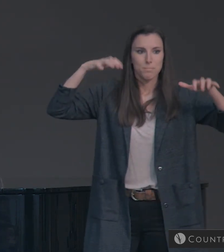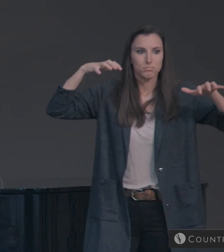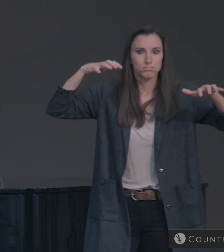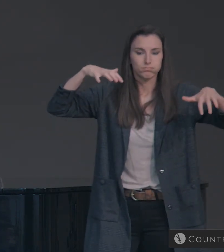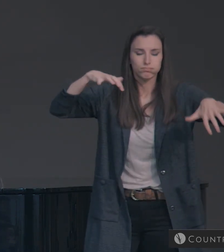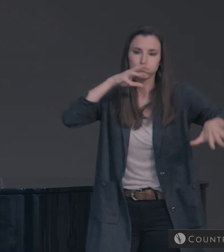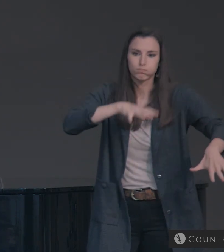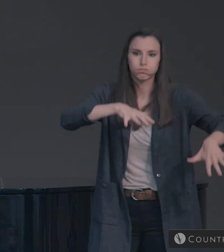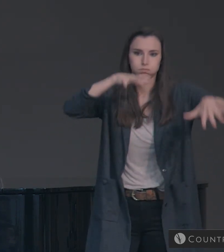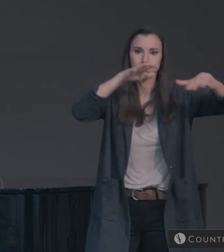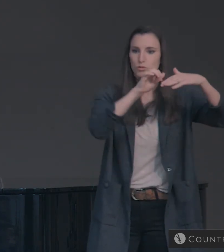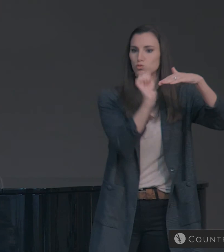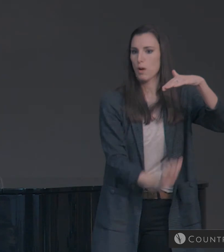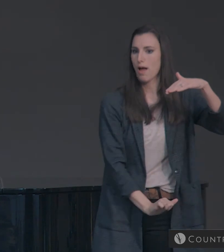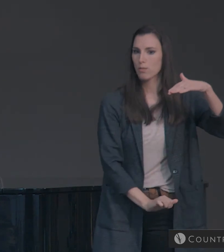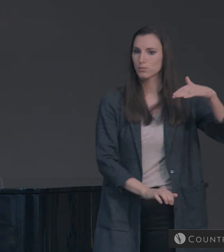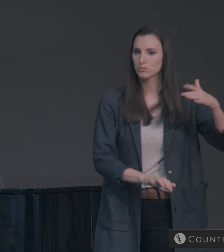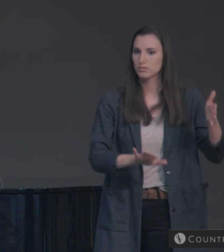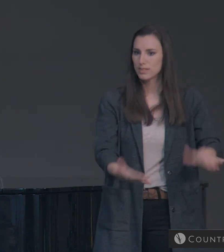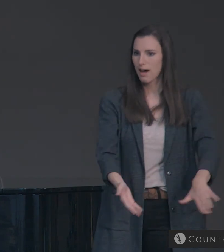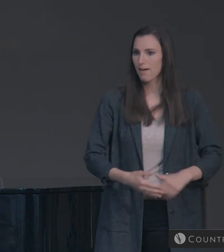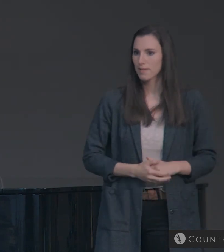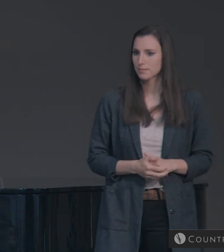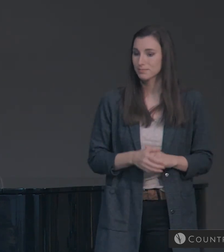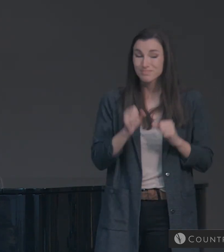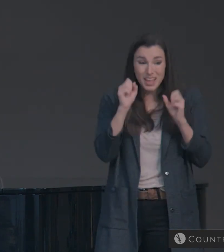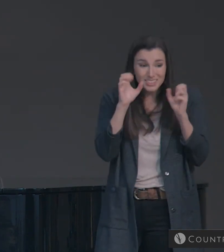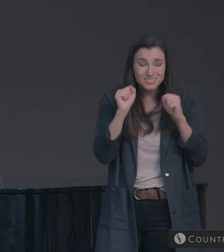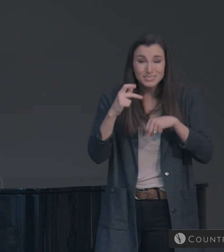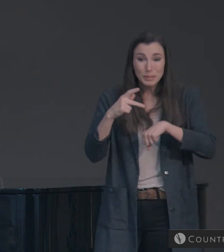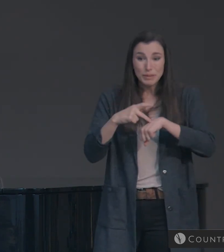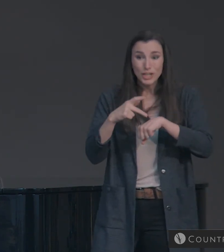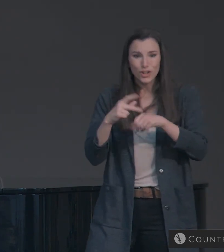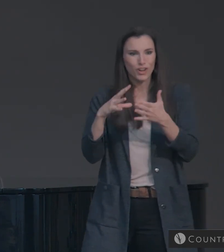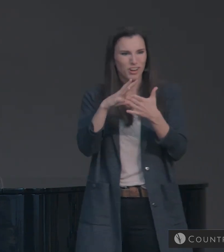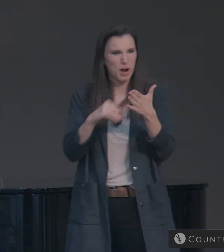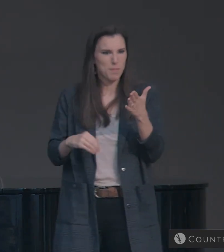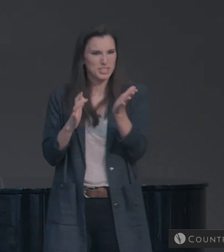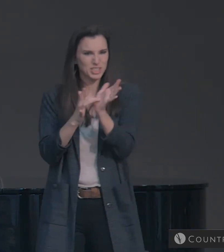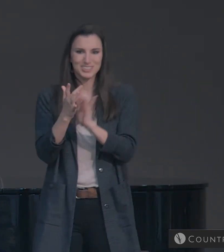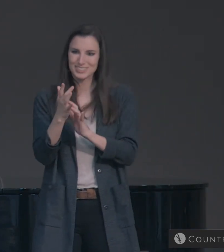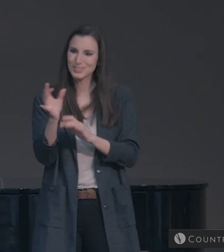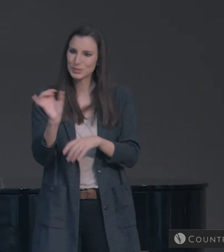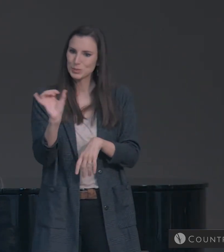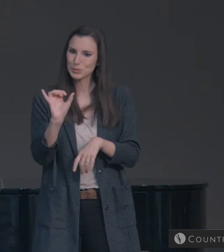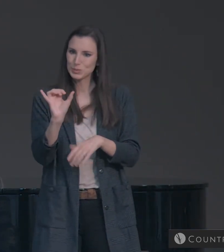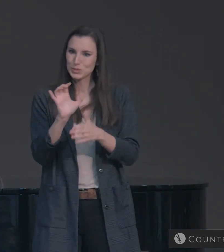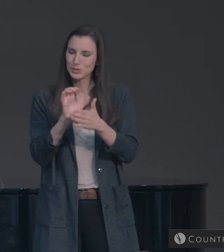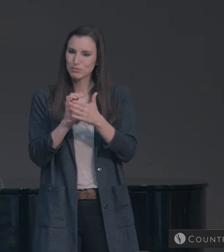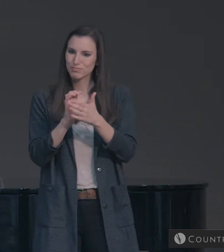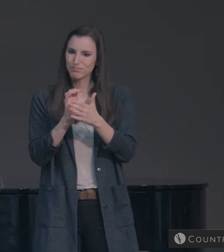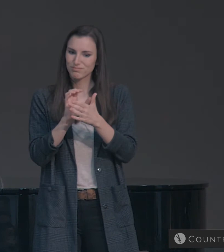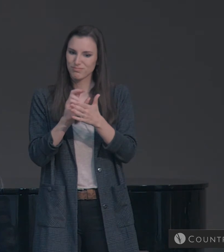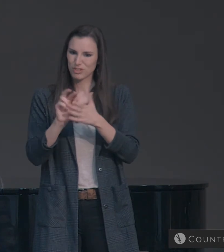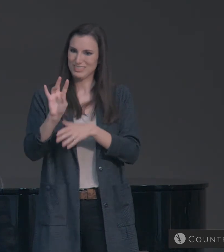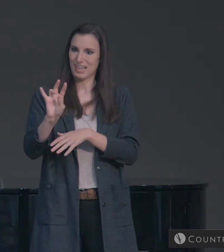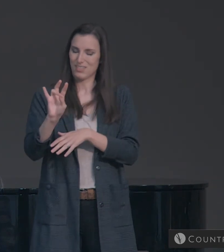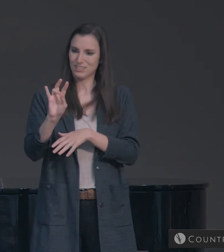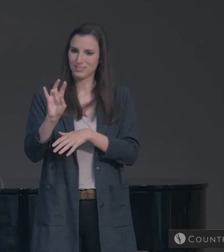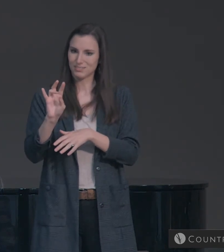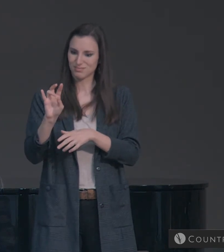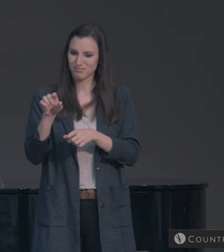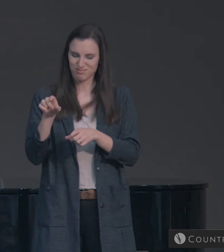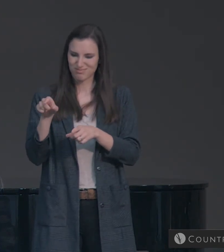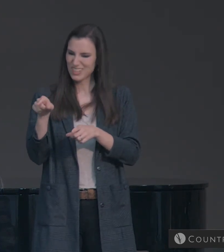And amazing enough, Peter actually echoes Jesus' words earlier in this chapter in verse 7. He likens the return of Christ to the